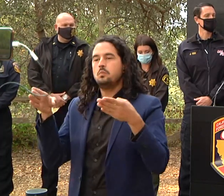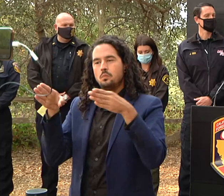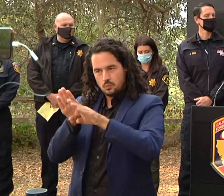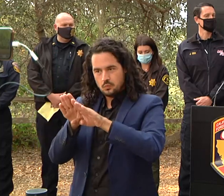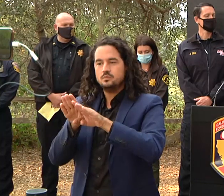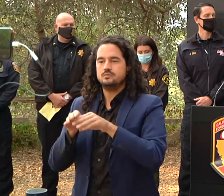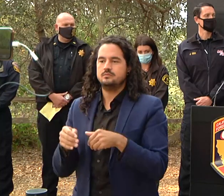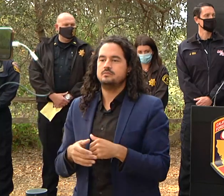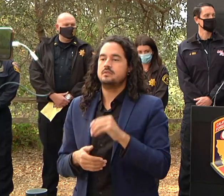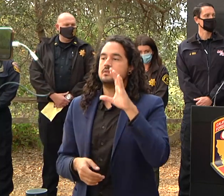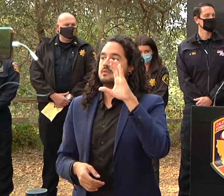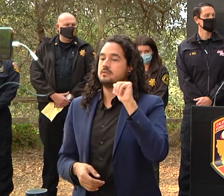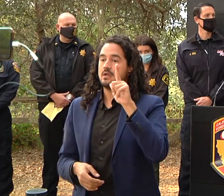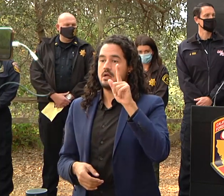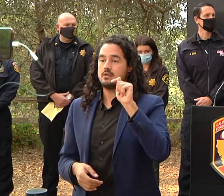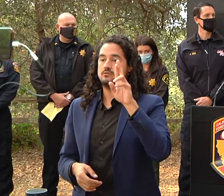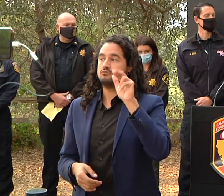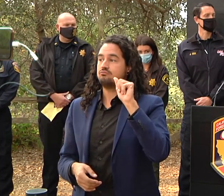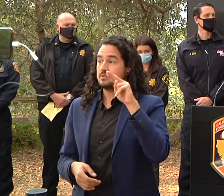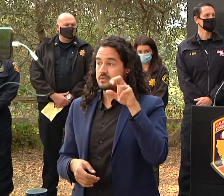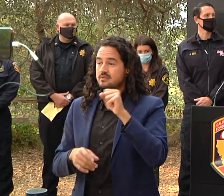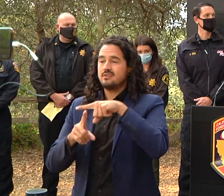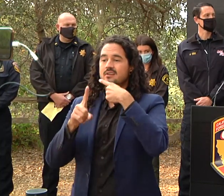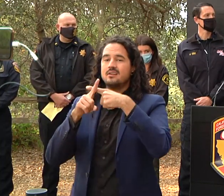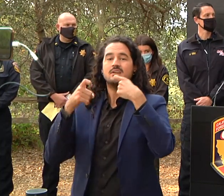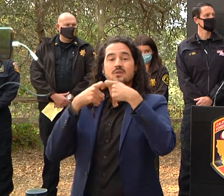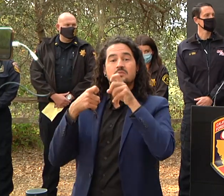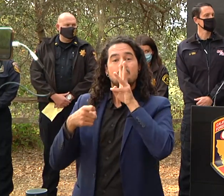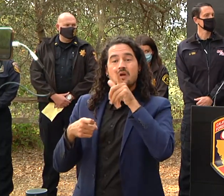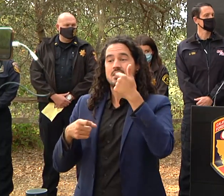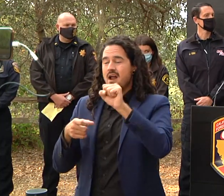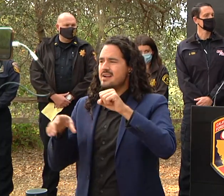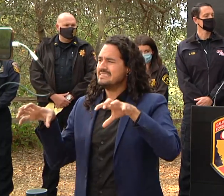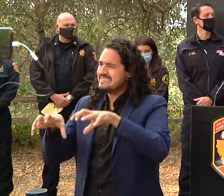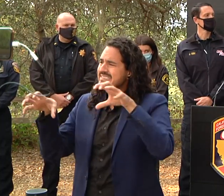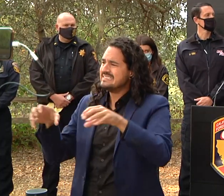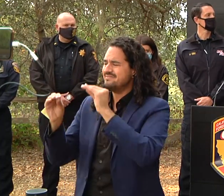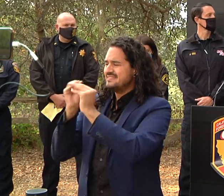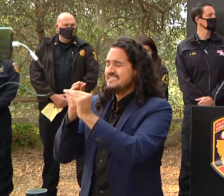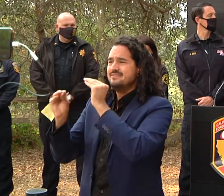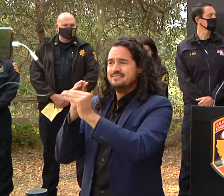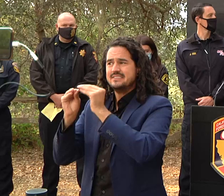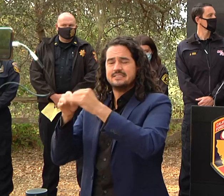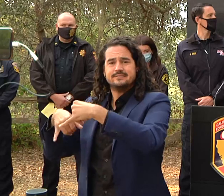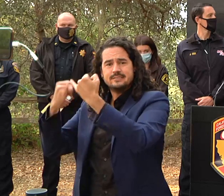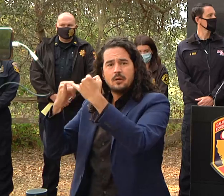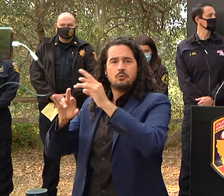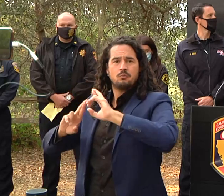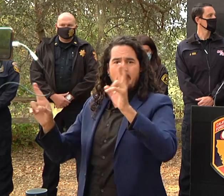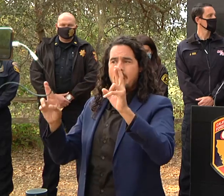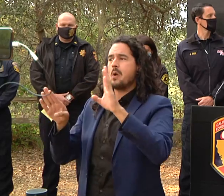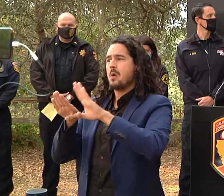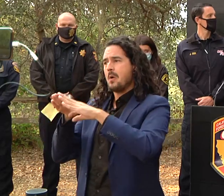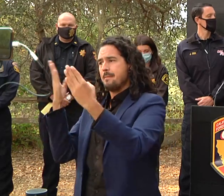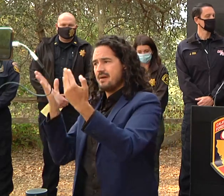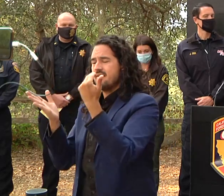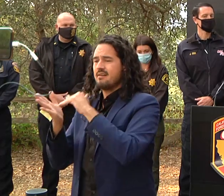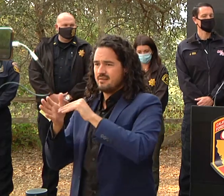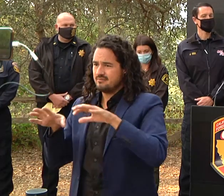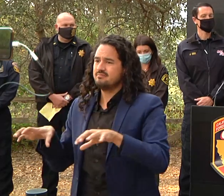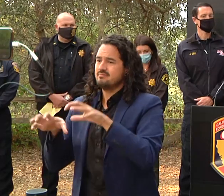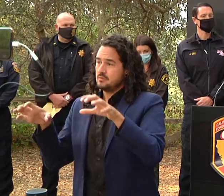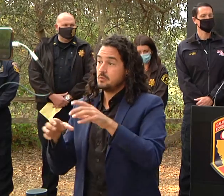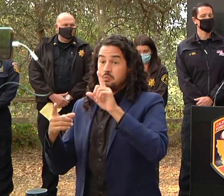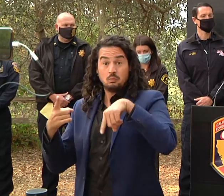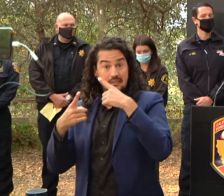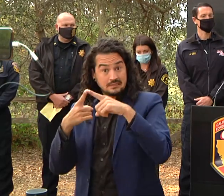that render that safe and uh so that's been an ongoing process uh but we want to make sure everything's safe before that opens up community of davenport's been